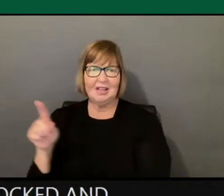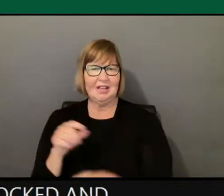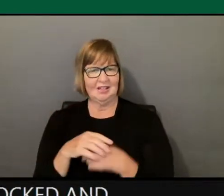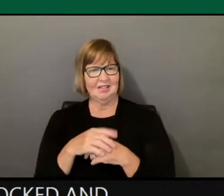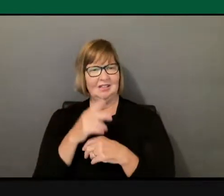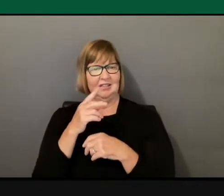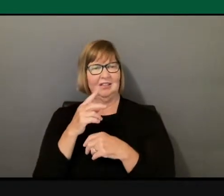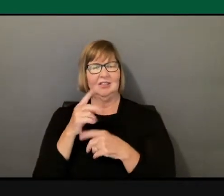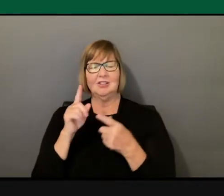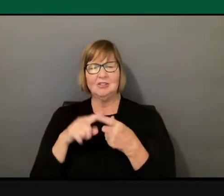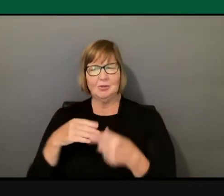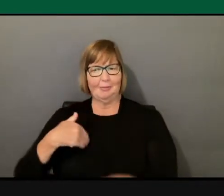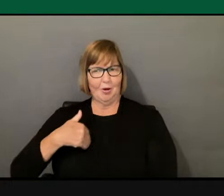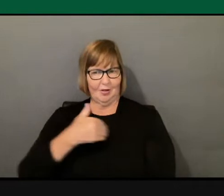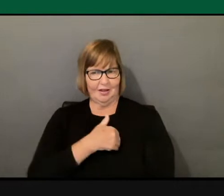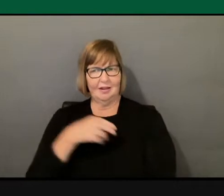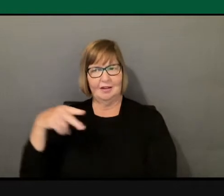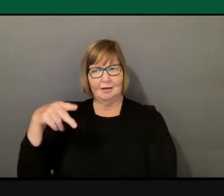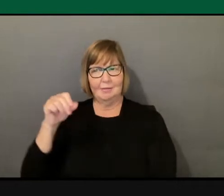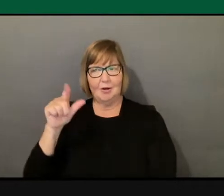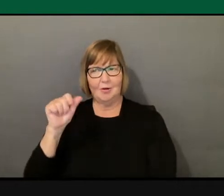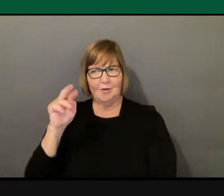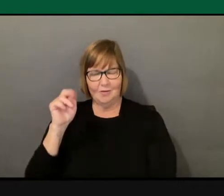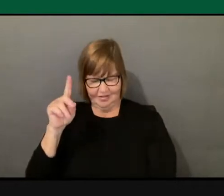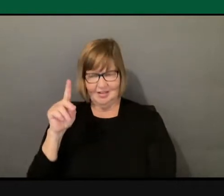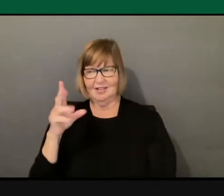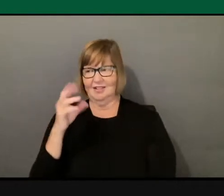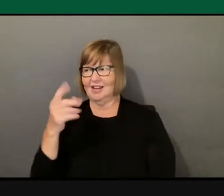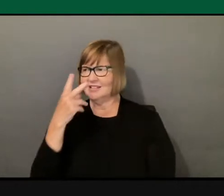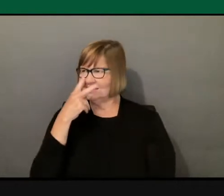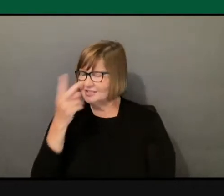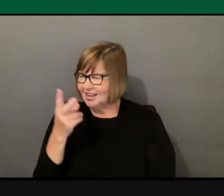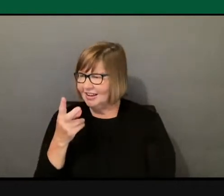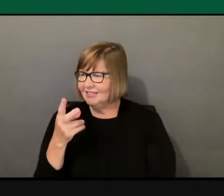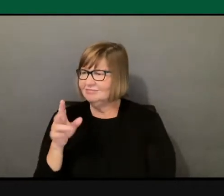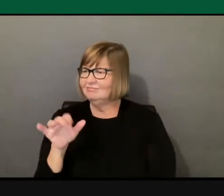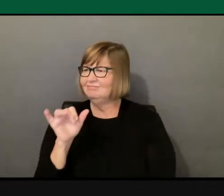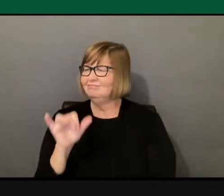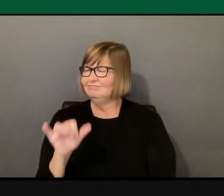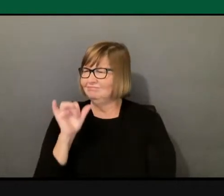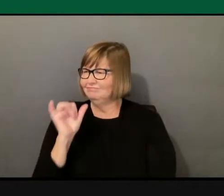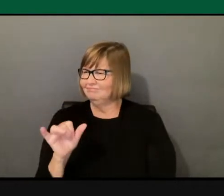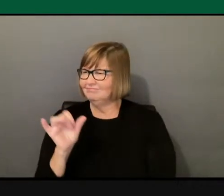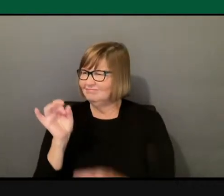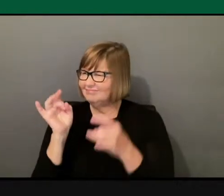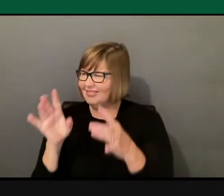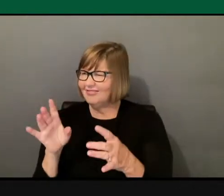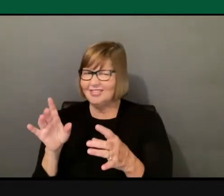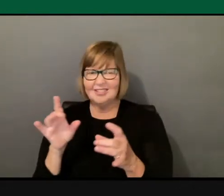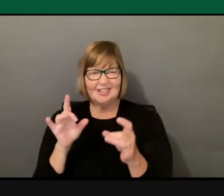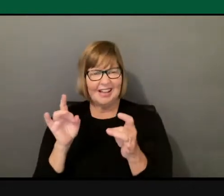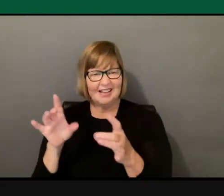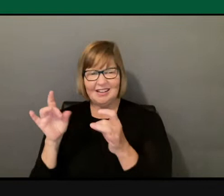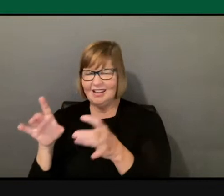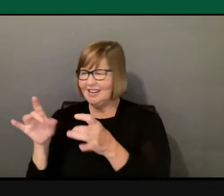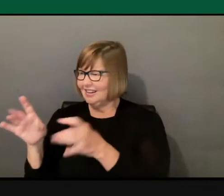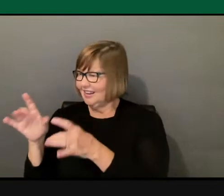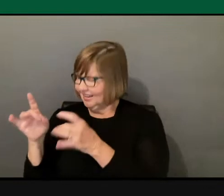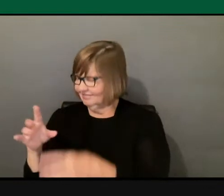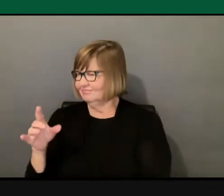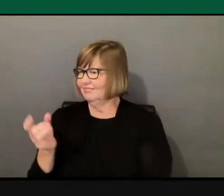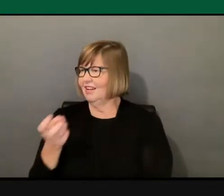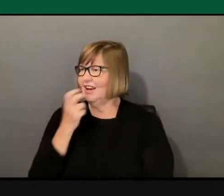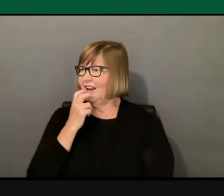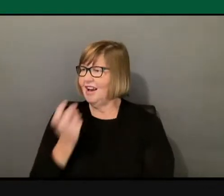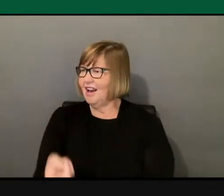so profound at that time. And she was shocked and hurt. And she came back to the U.S. and realized the same thing is going